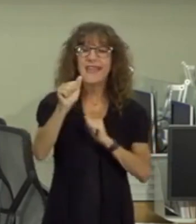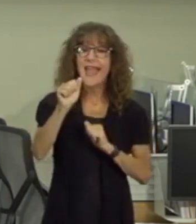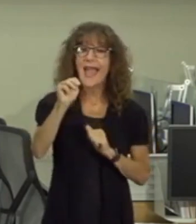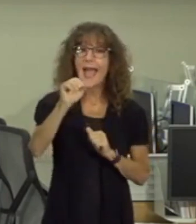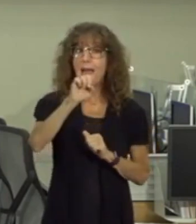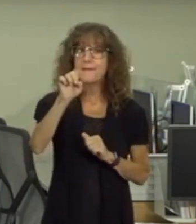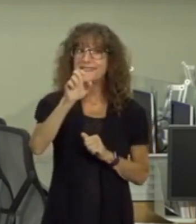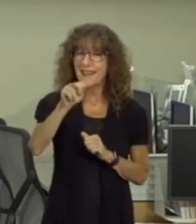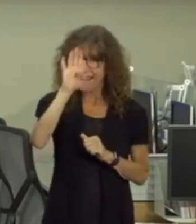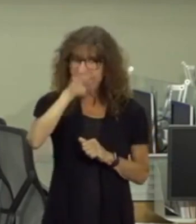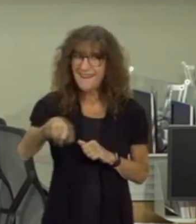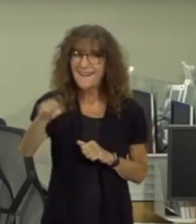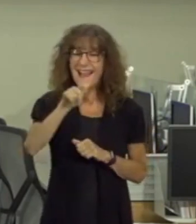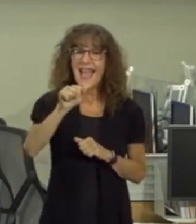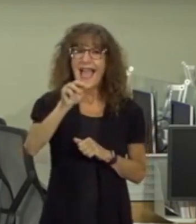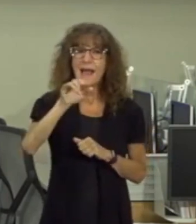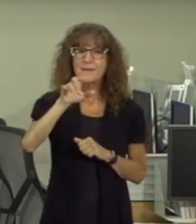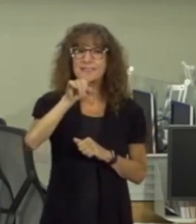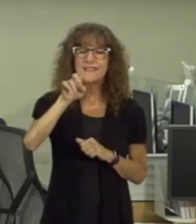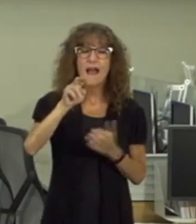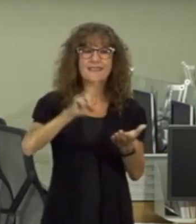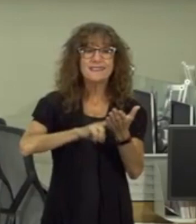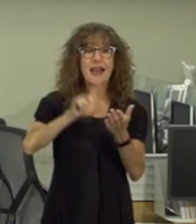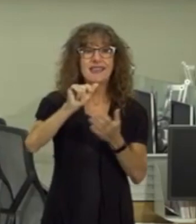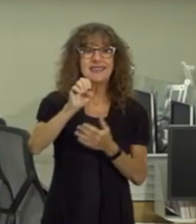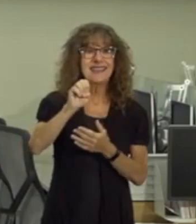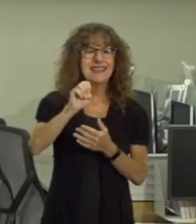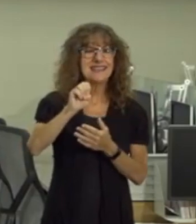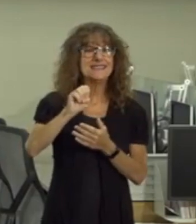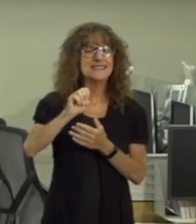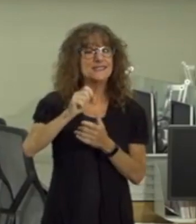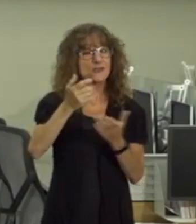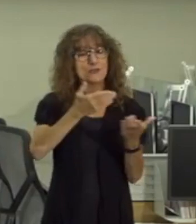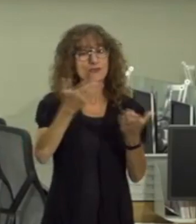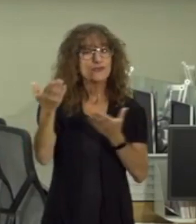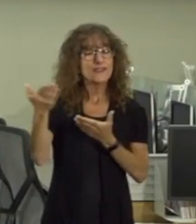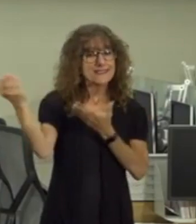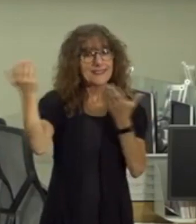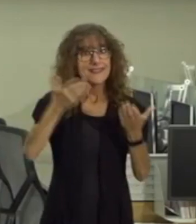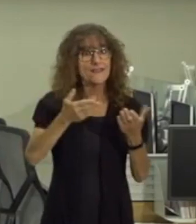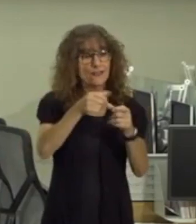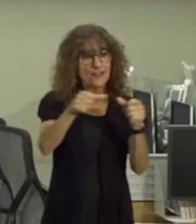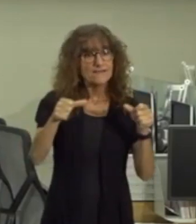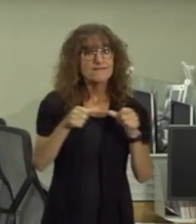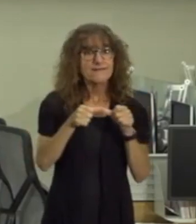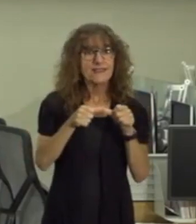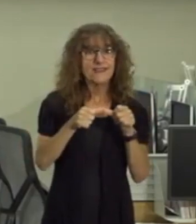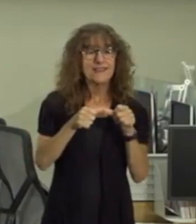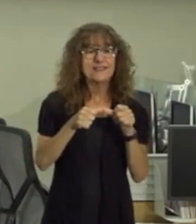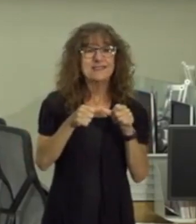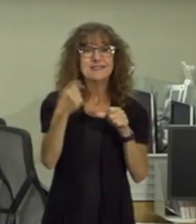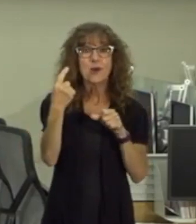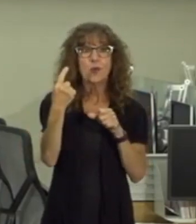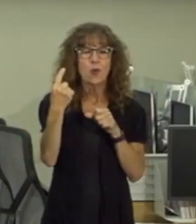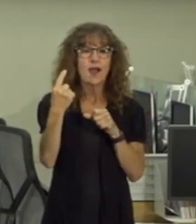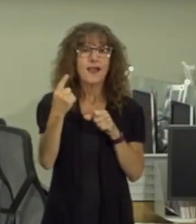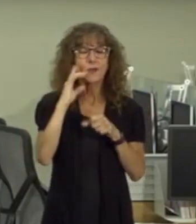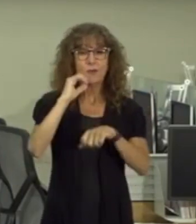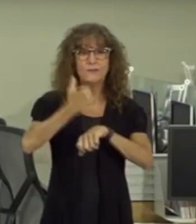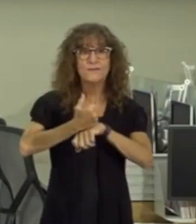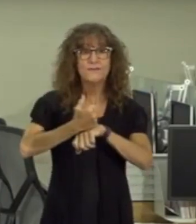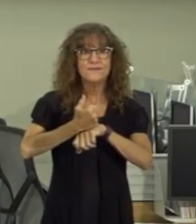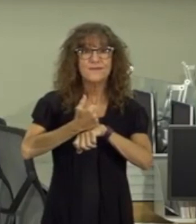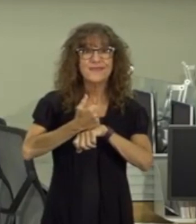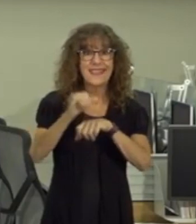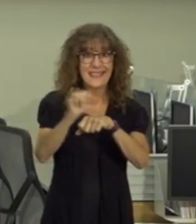amazon has signed leases to bring two last mile delivery stations to the county one last mile facility will be located